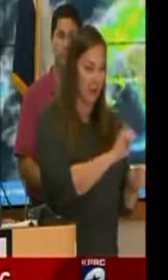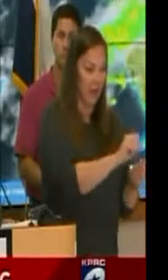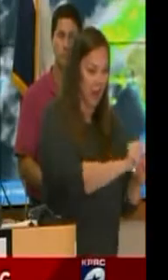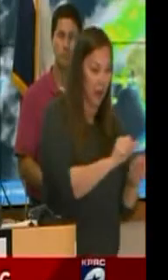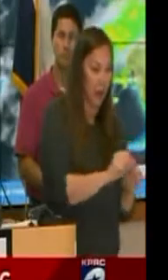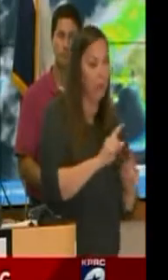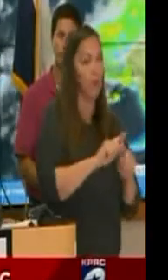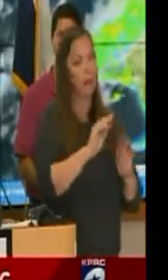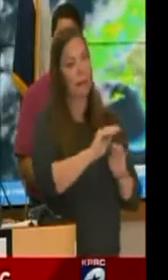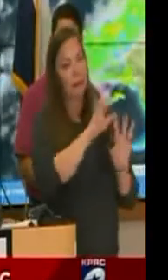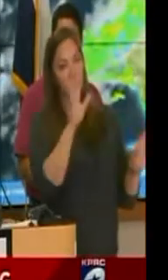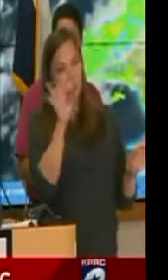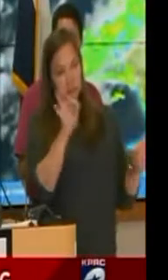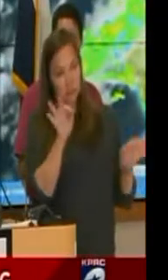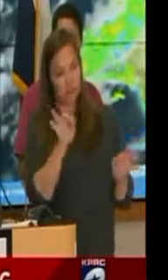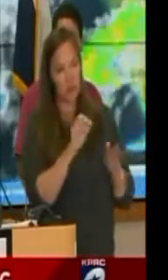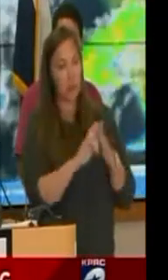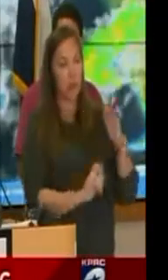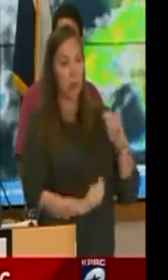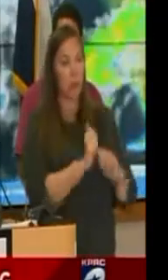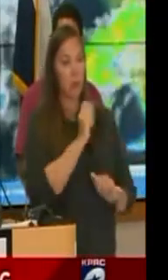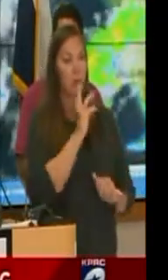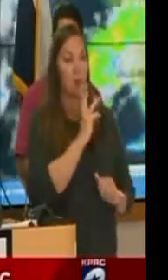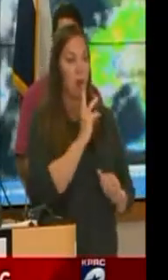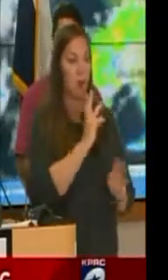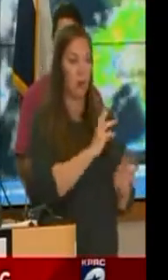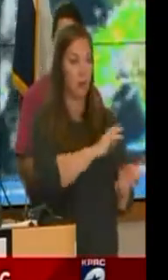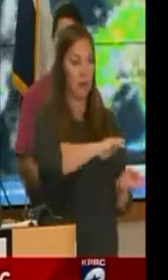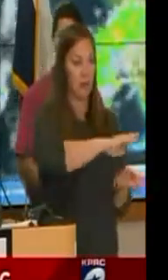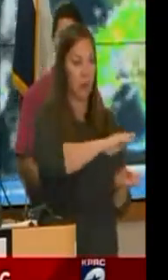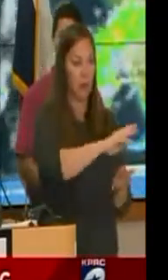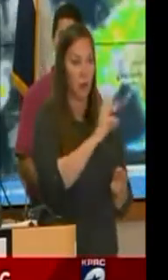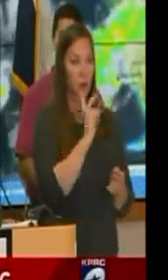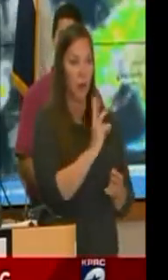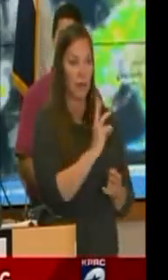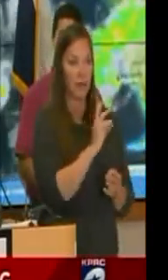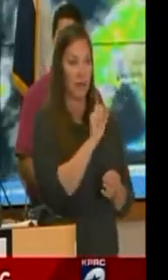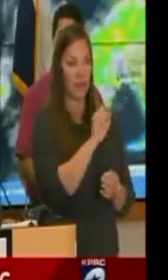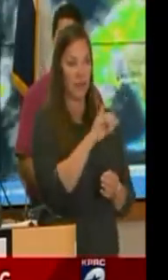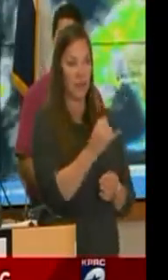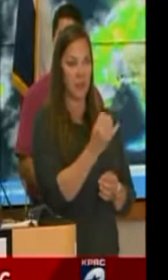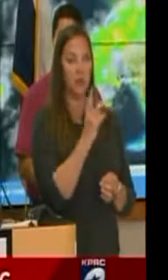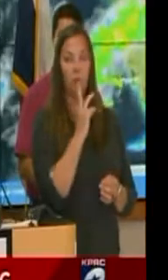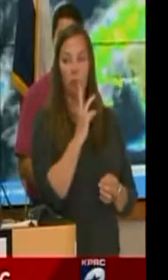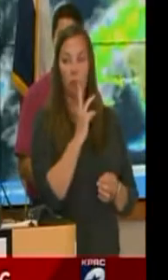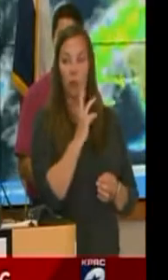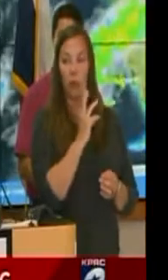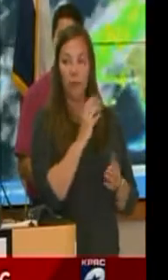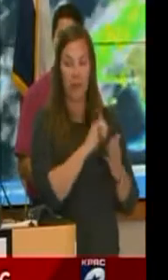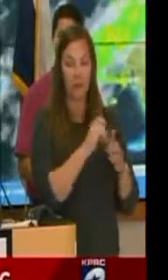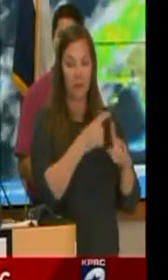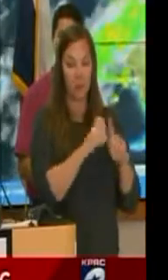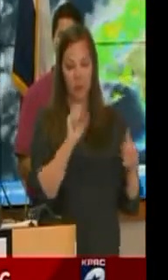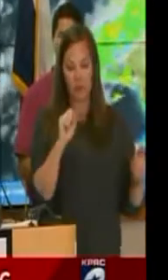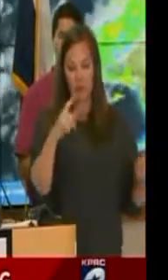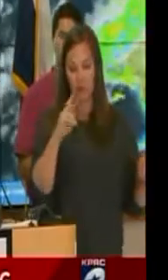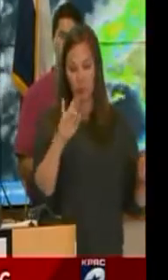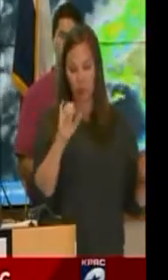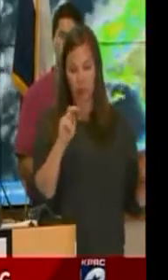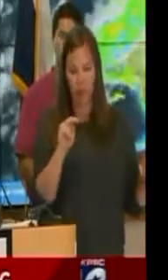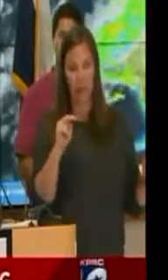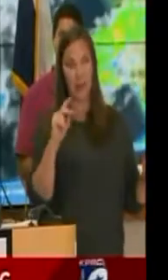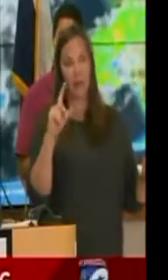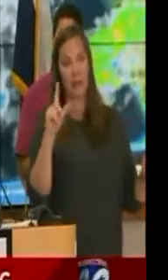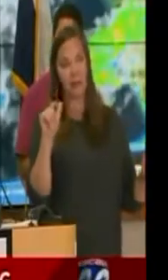that the majority of the water that is moving down the West Fork of the San Jacinto River is from Spring and Cypress Creeks and Lake Creek.